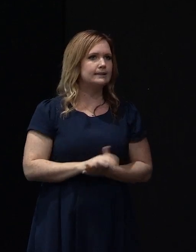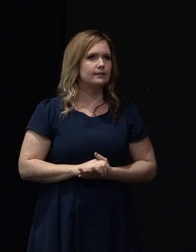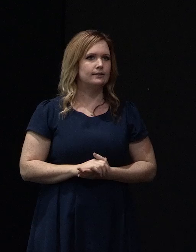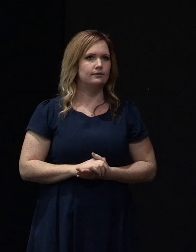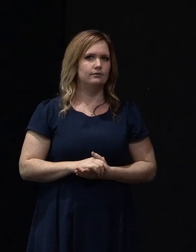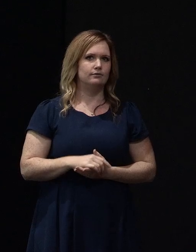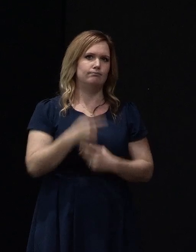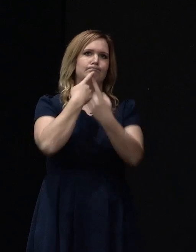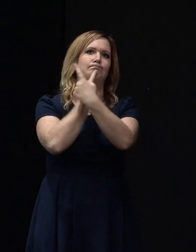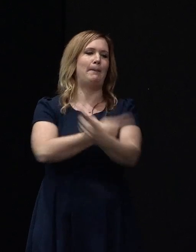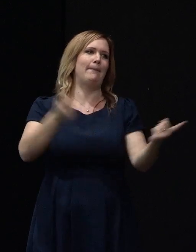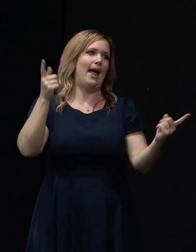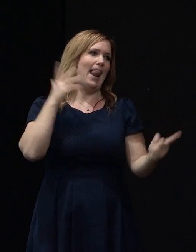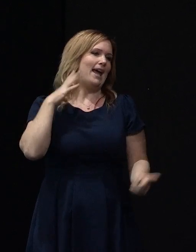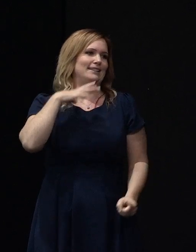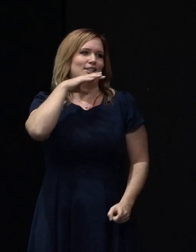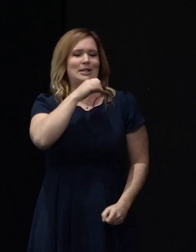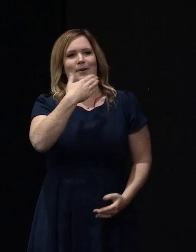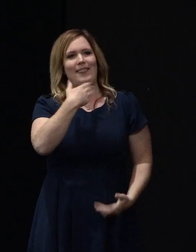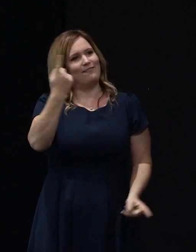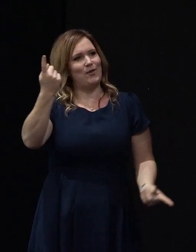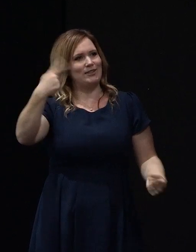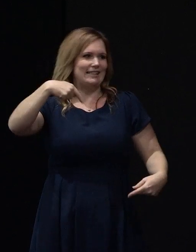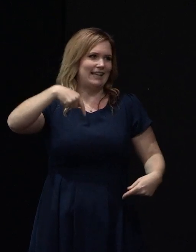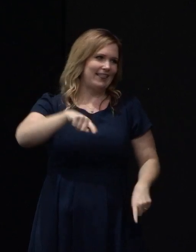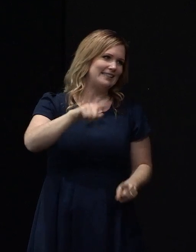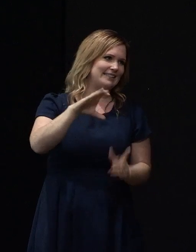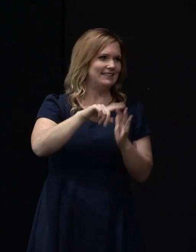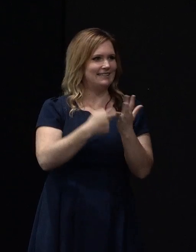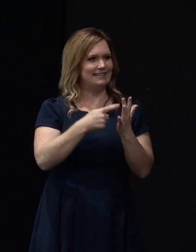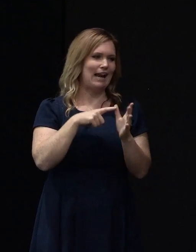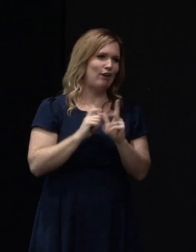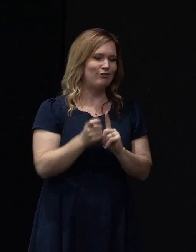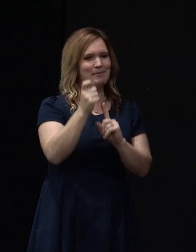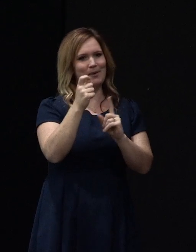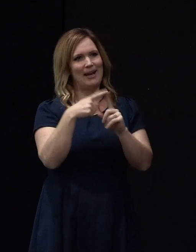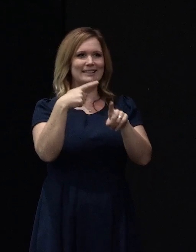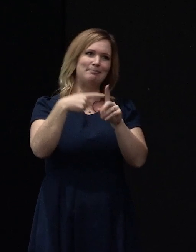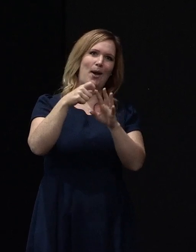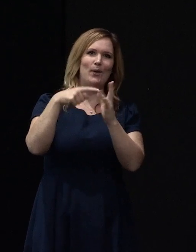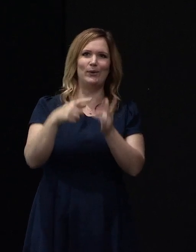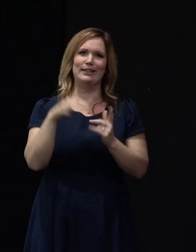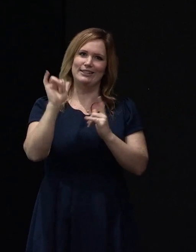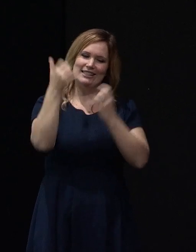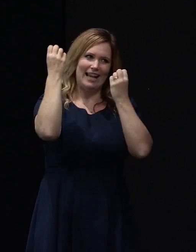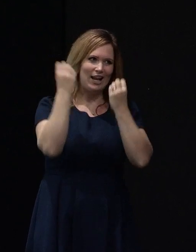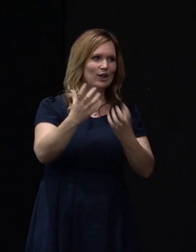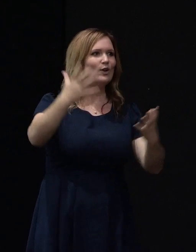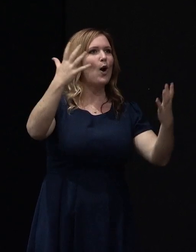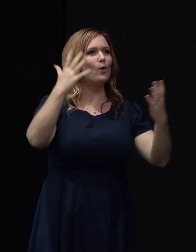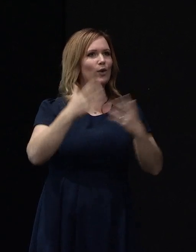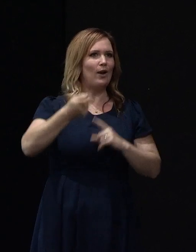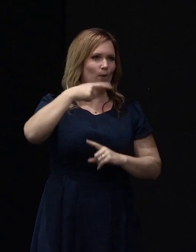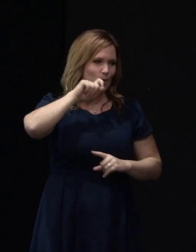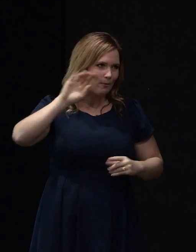Ladies and gentlemen, thank you for attending the Sierra Regional and Recovery Expo. Just to let you know that